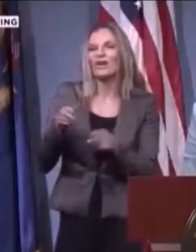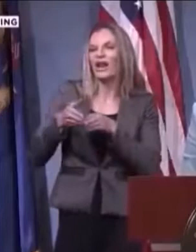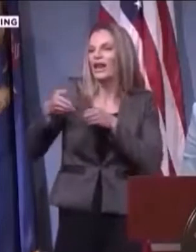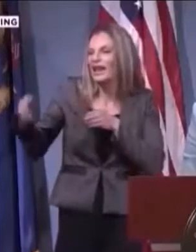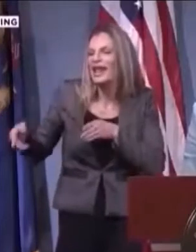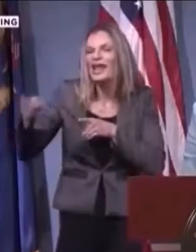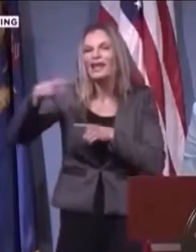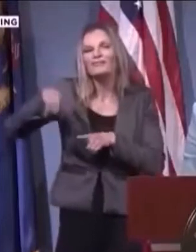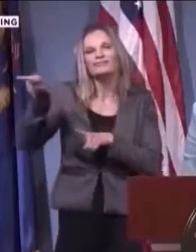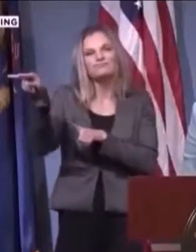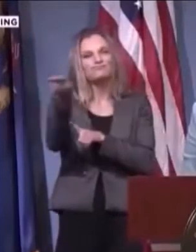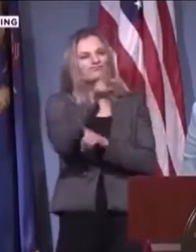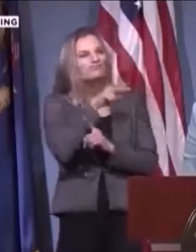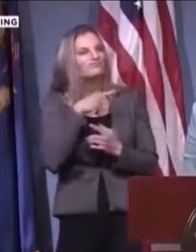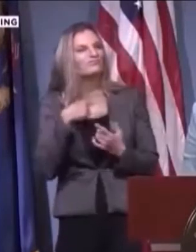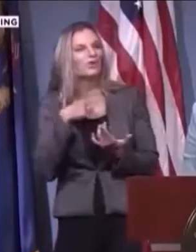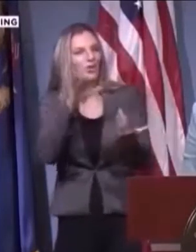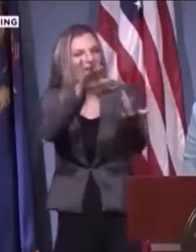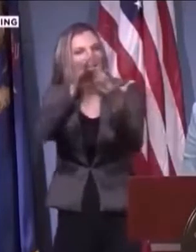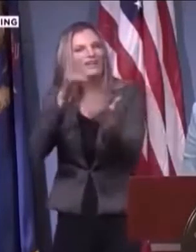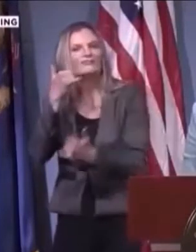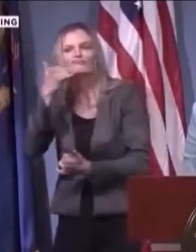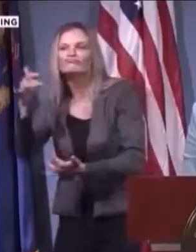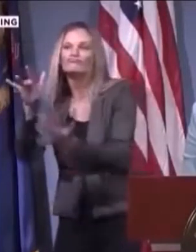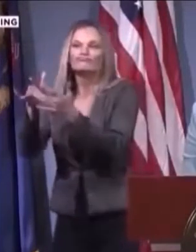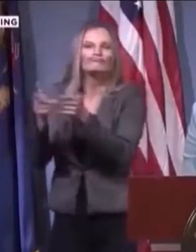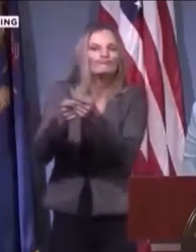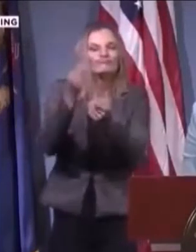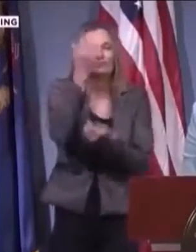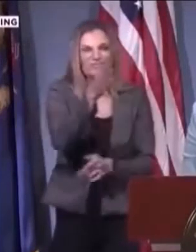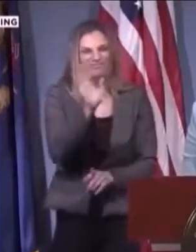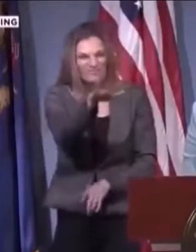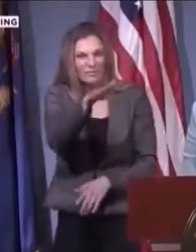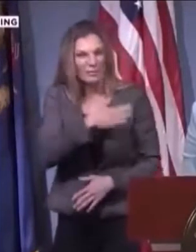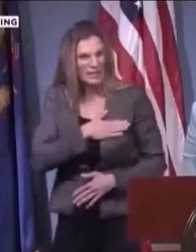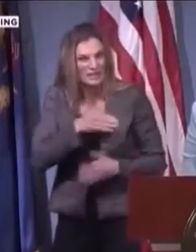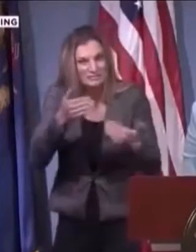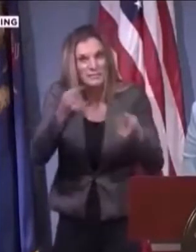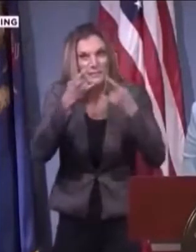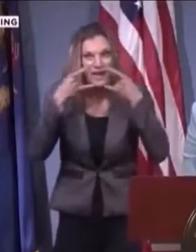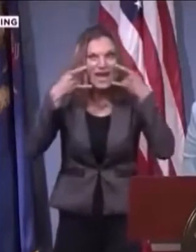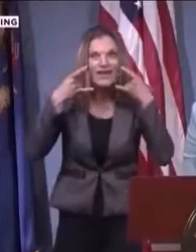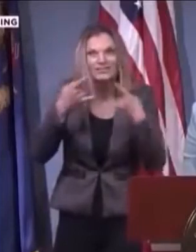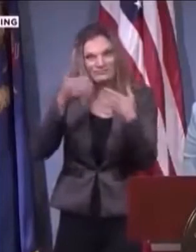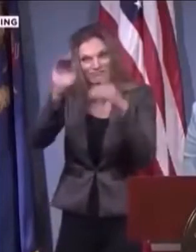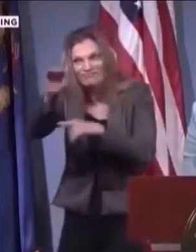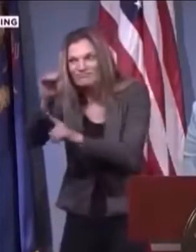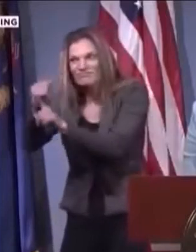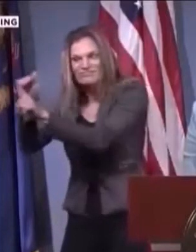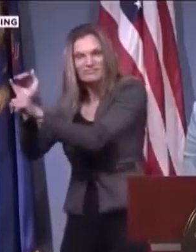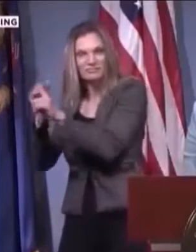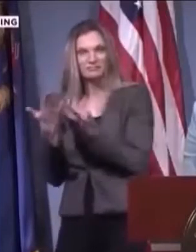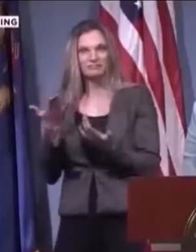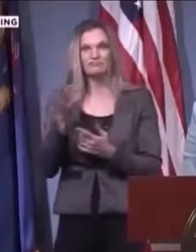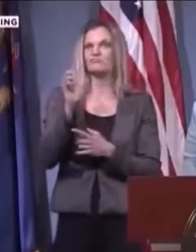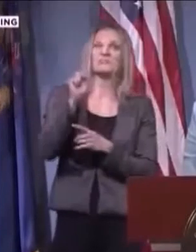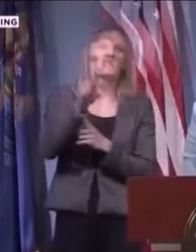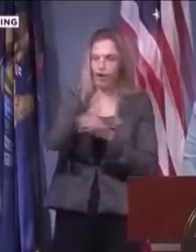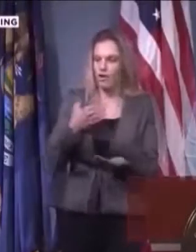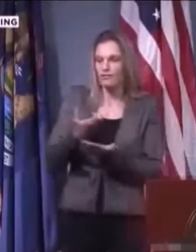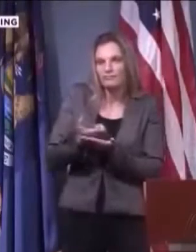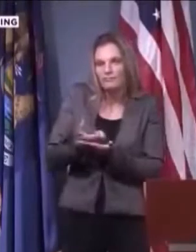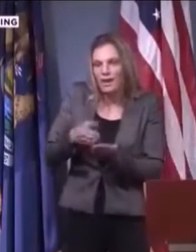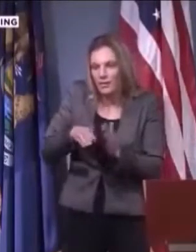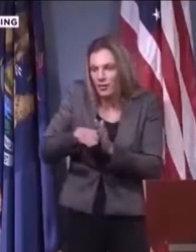that COVID-19 and the medical professionals dealing with it in the state of Michigan are racist.